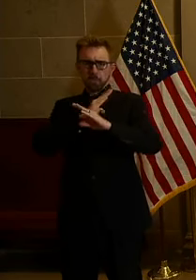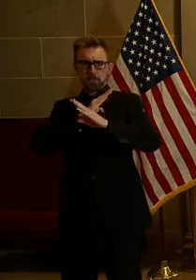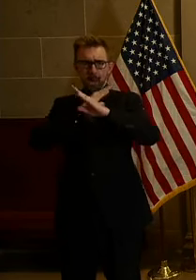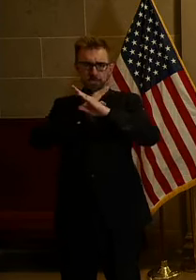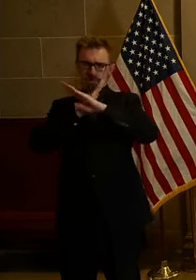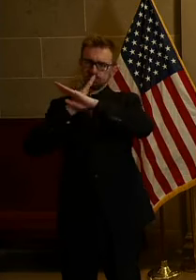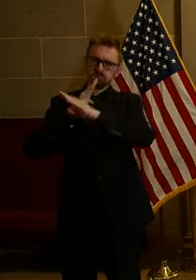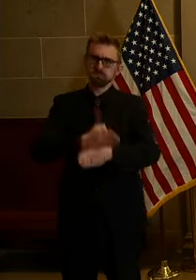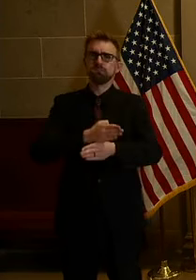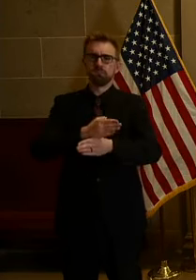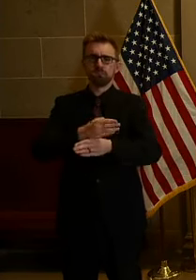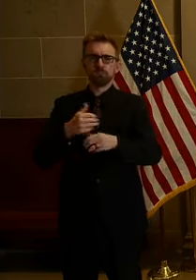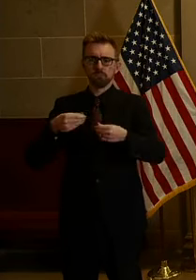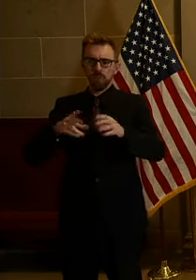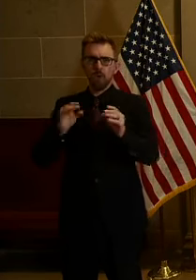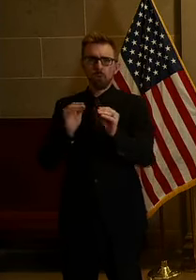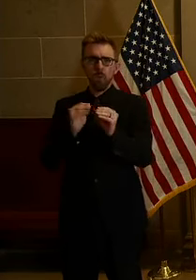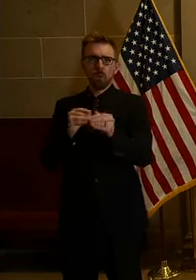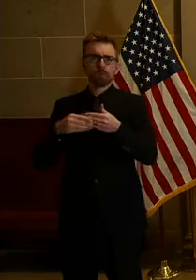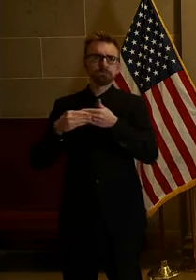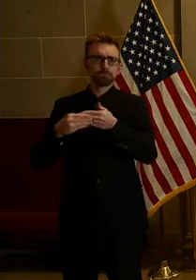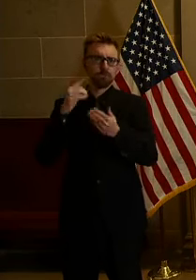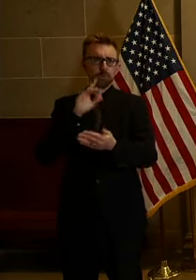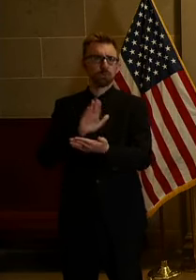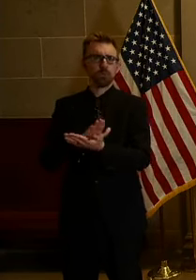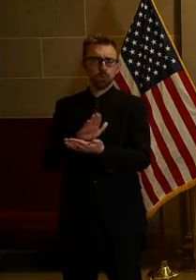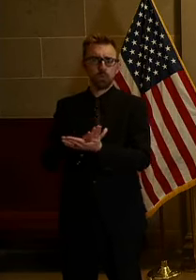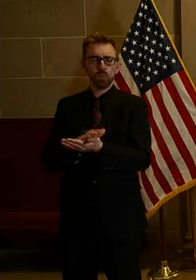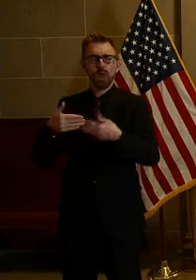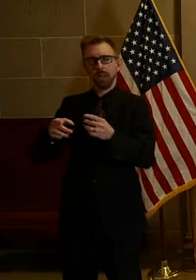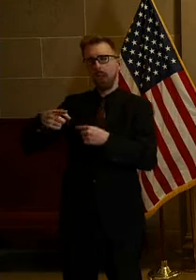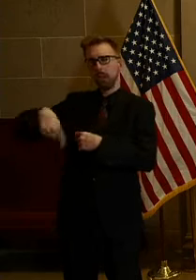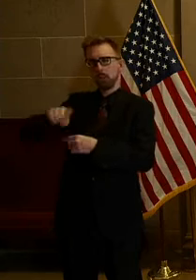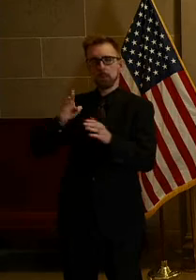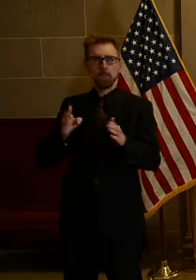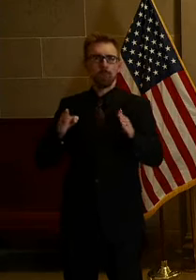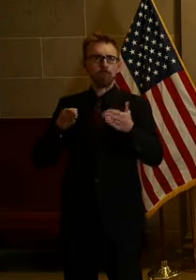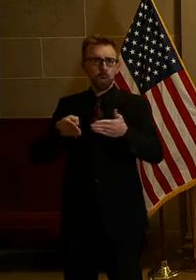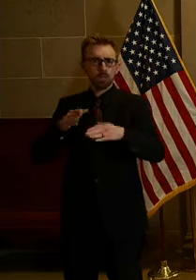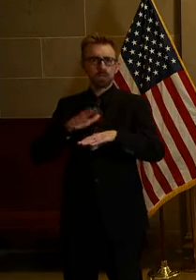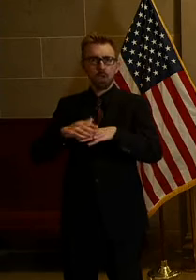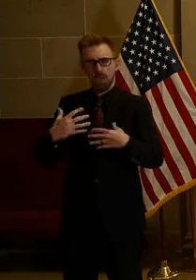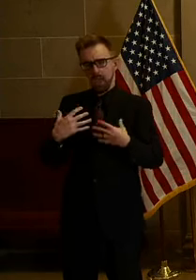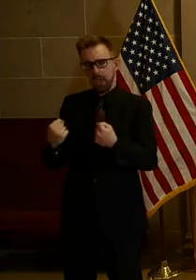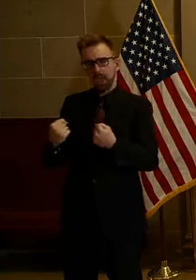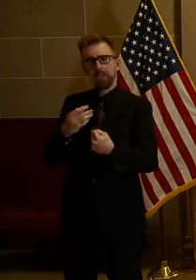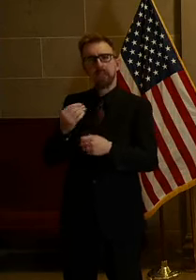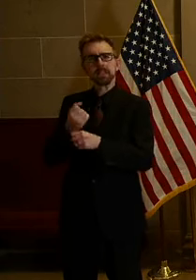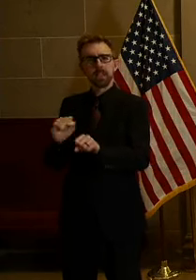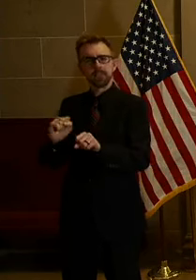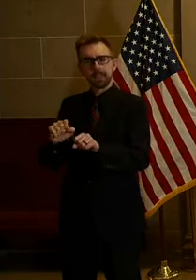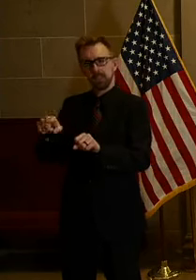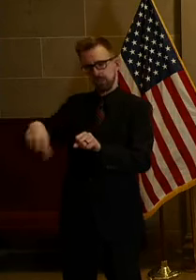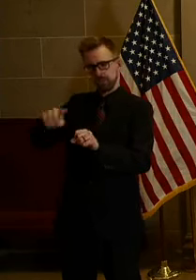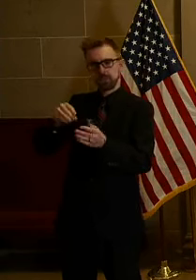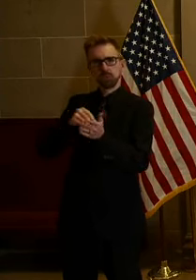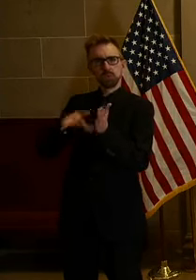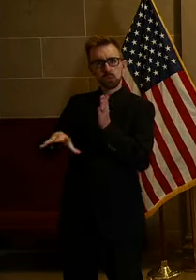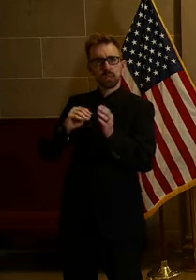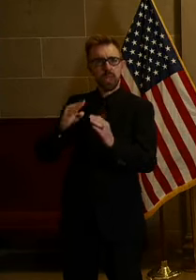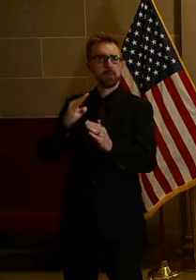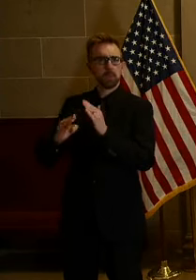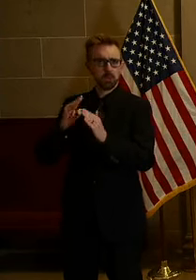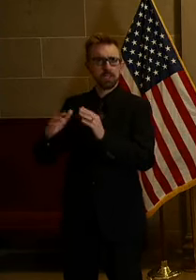more flexibility for schools so they can stay focused on the health and safety of their students and communities.